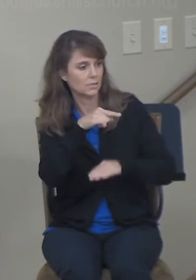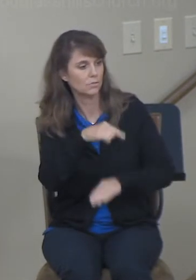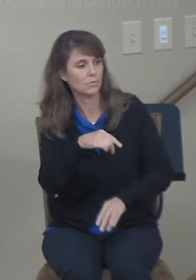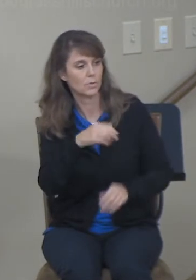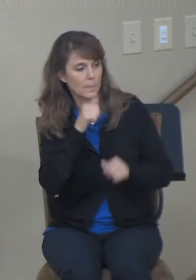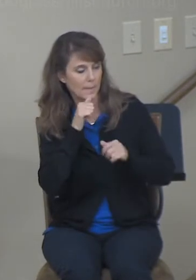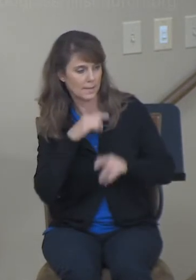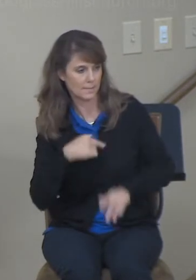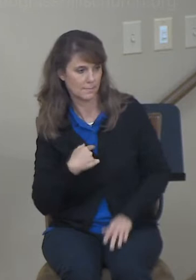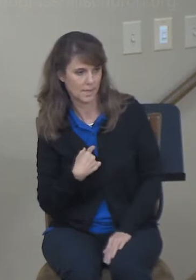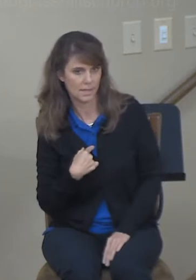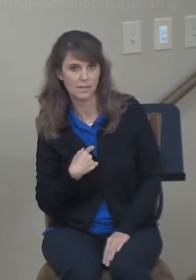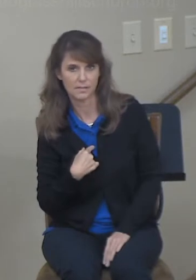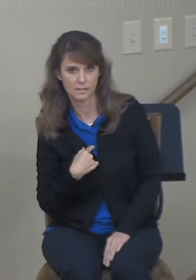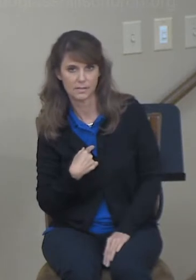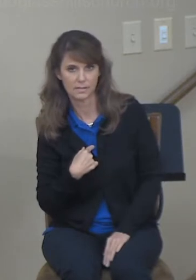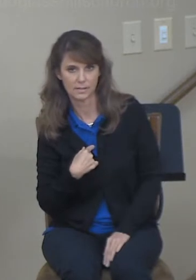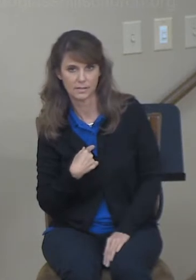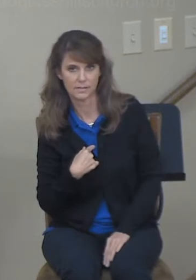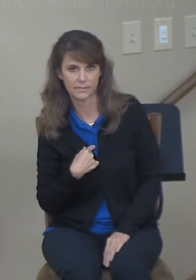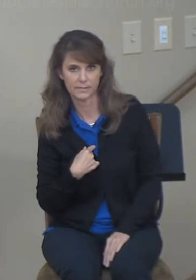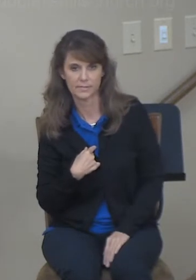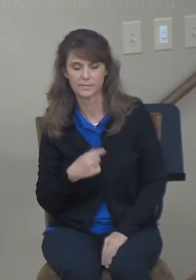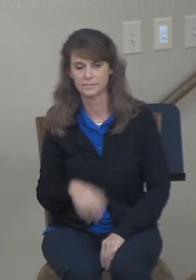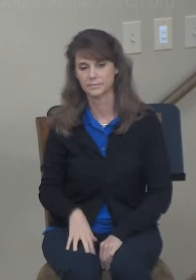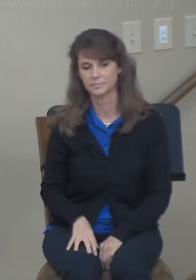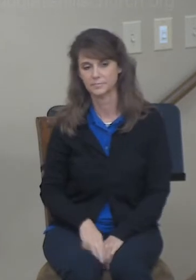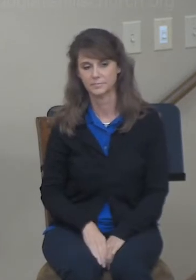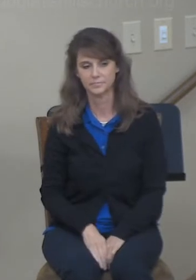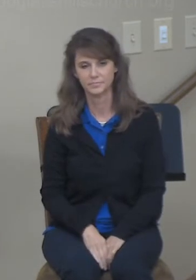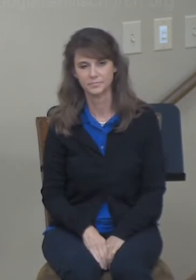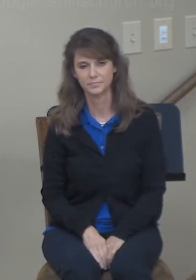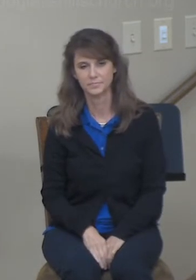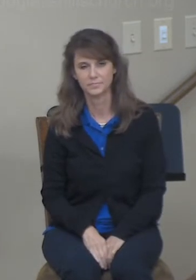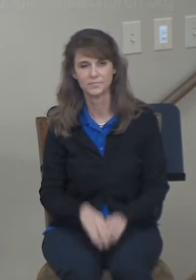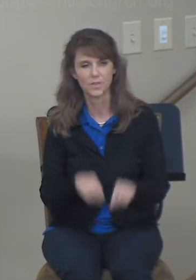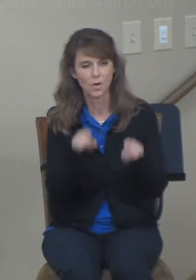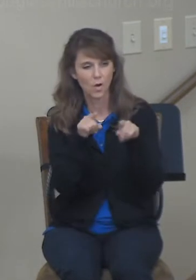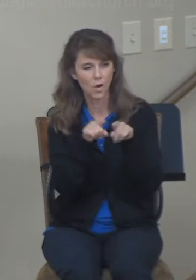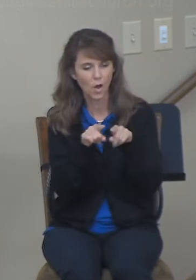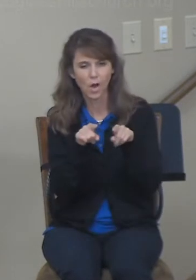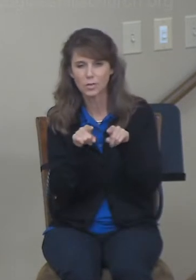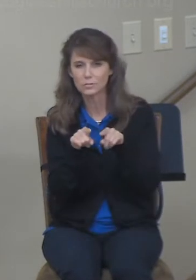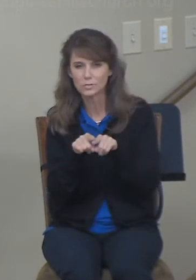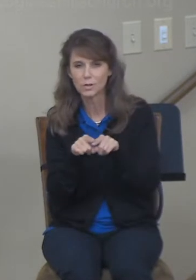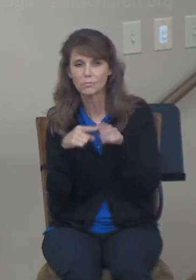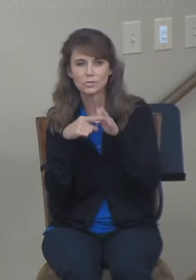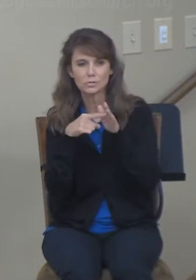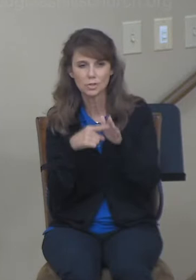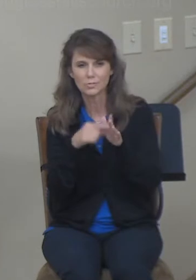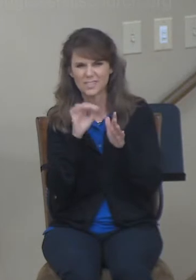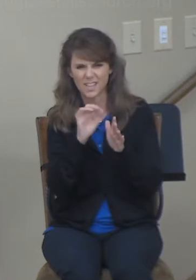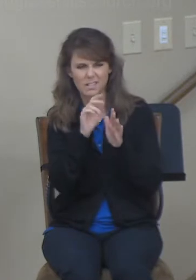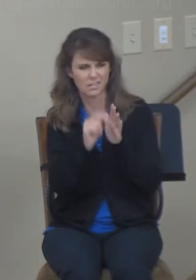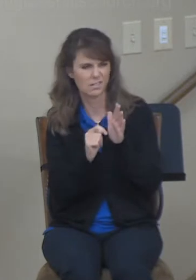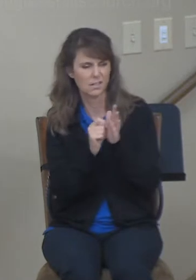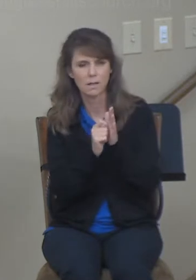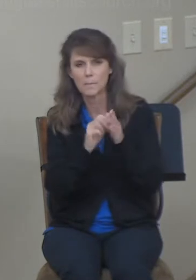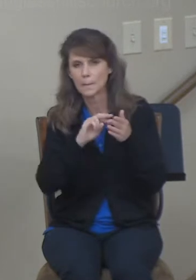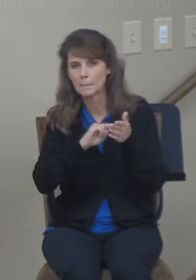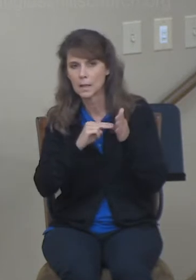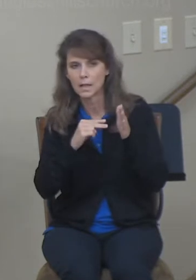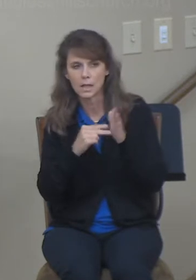yourself. Furthermore, this idea becomes really the picture of claiming a person for themselves, to